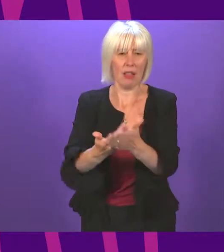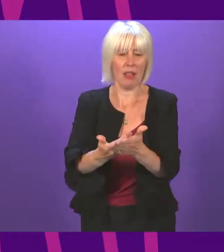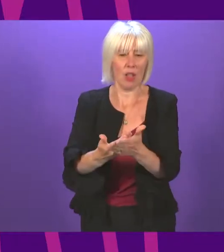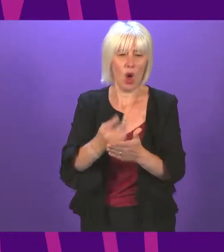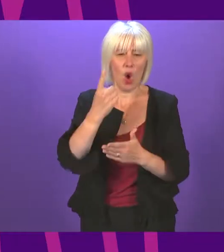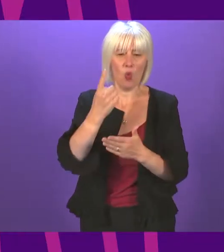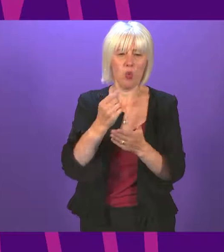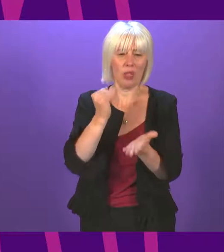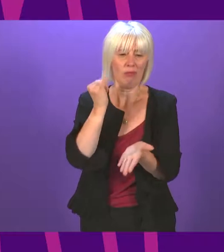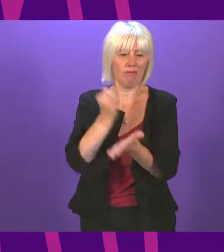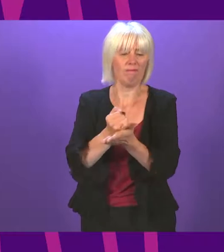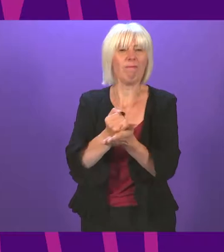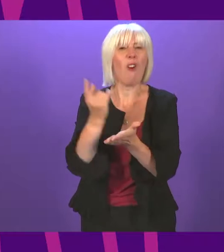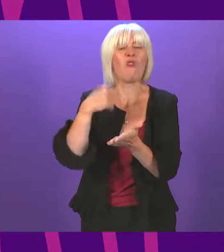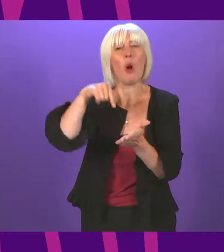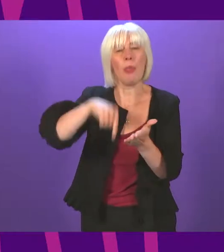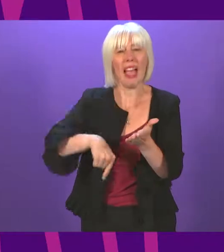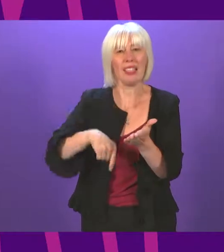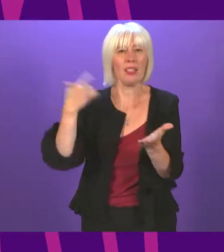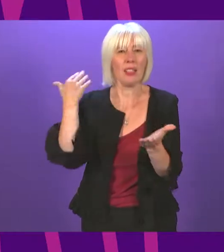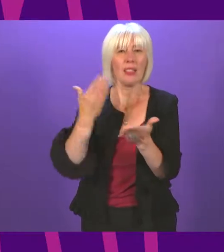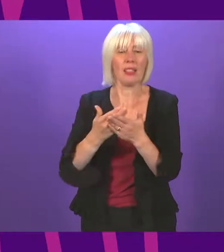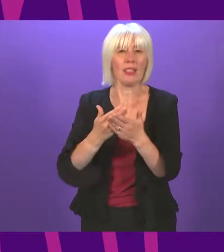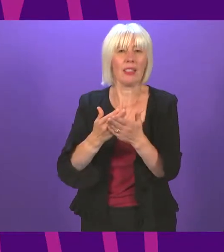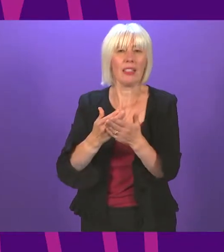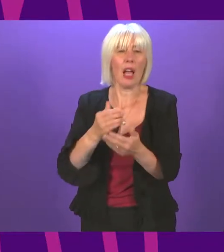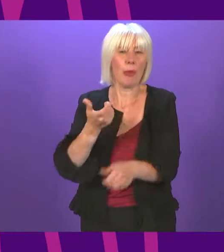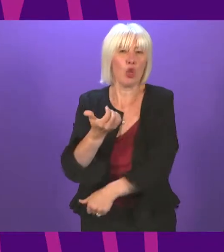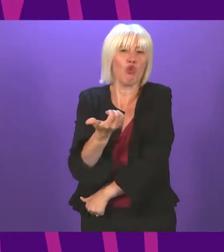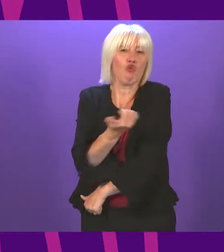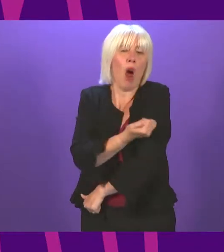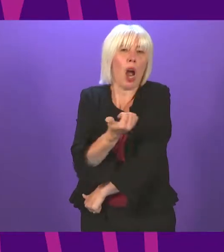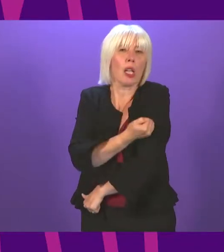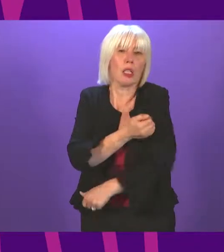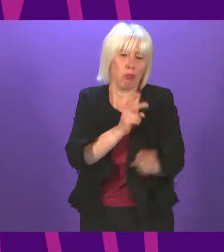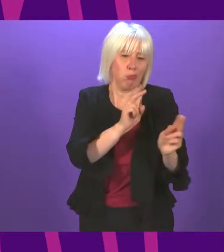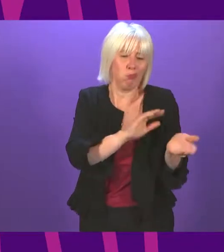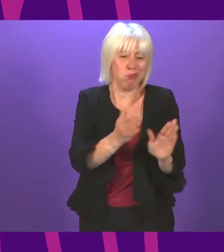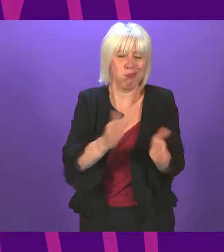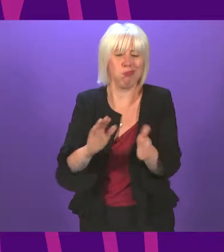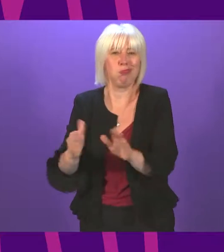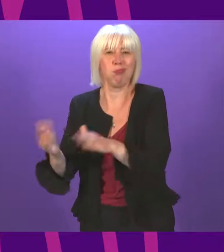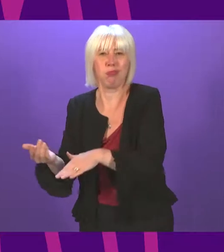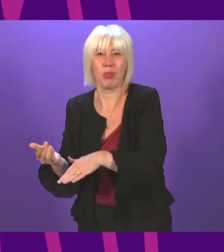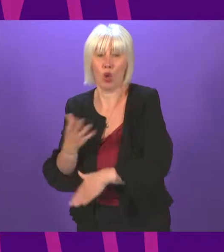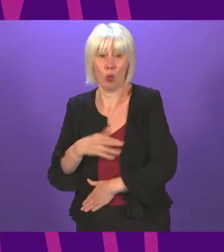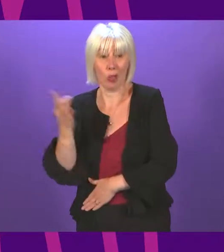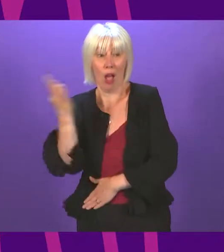of this last 14 years are the record drugs deaths. So may I ask the first Deputy First Minister,